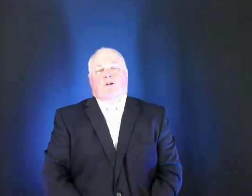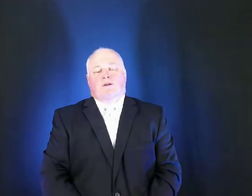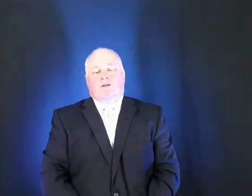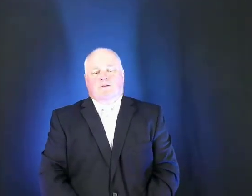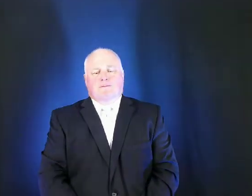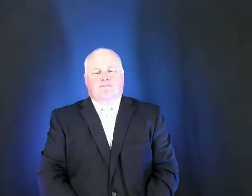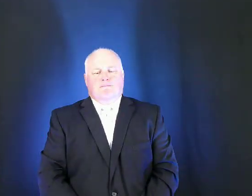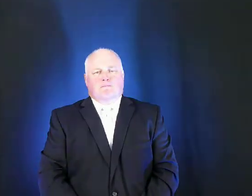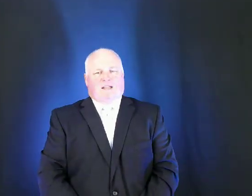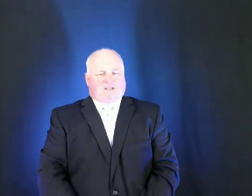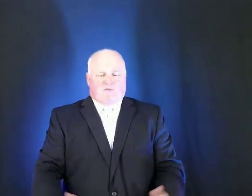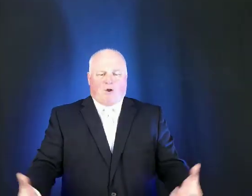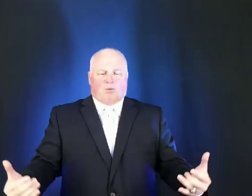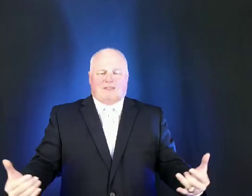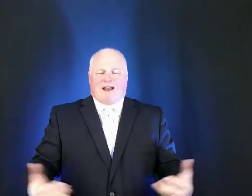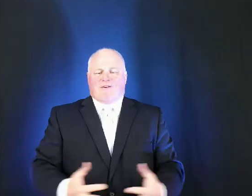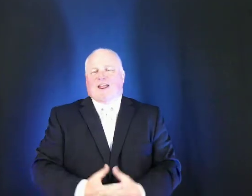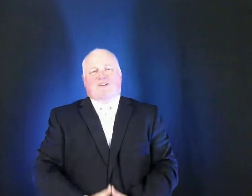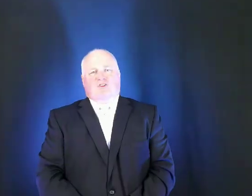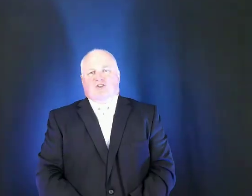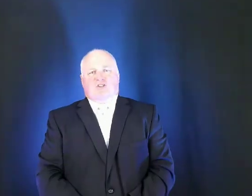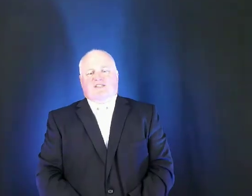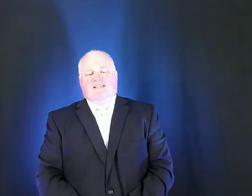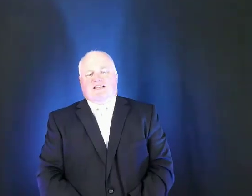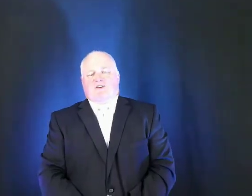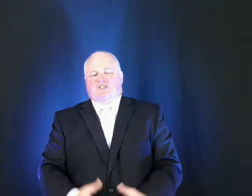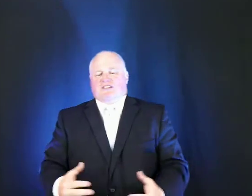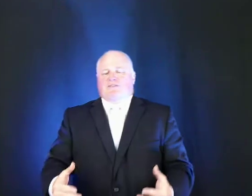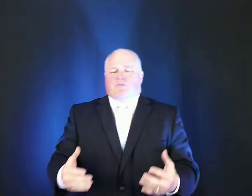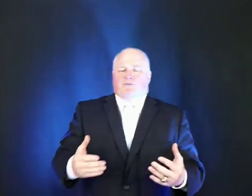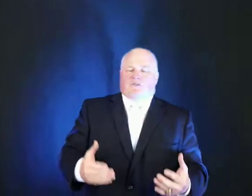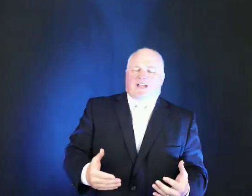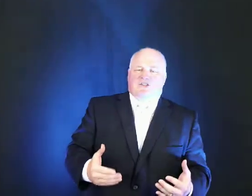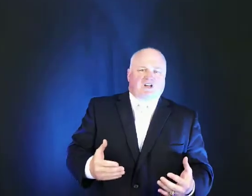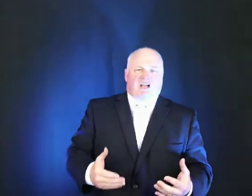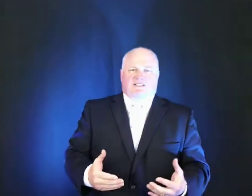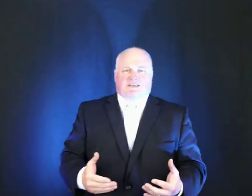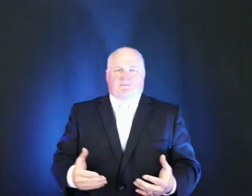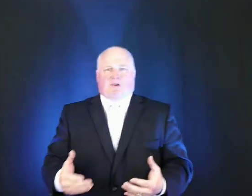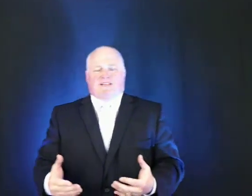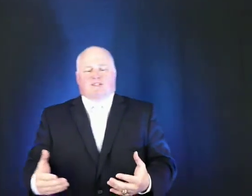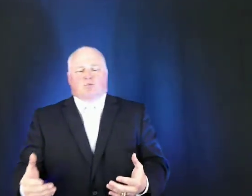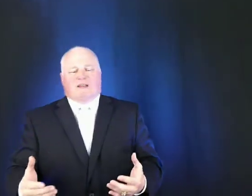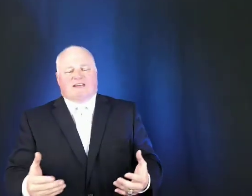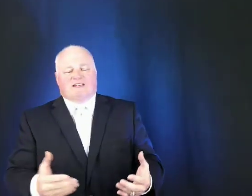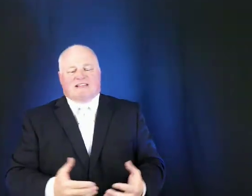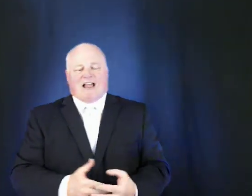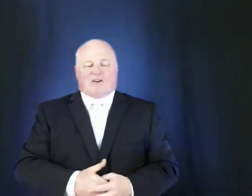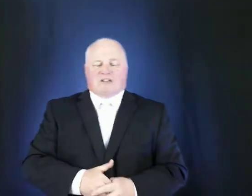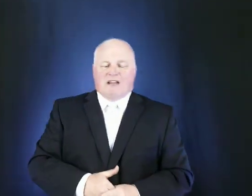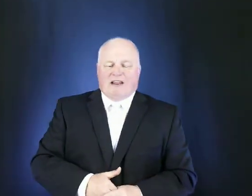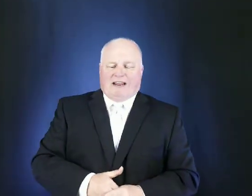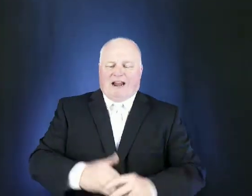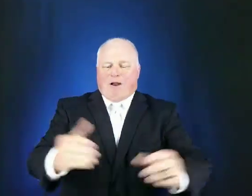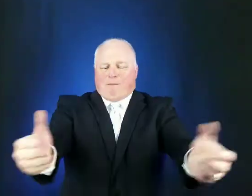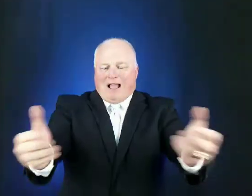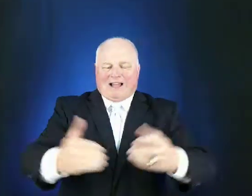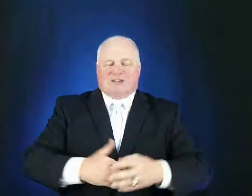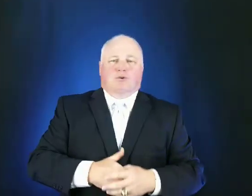it's fought within our nation just as our sinful flesh constantly places wicked desires in our minds the